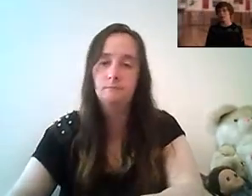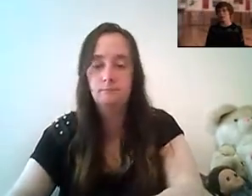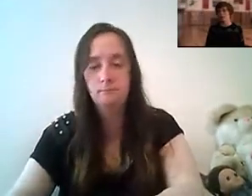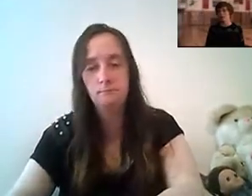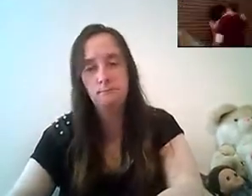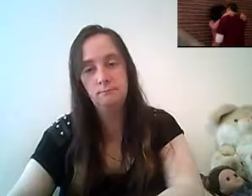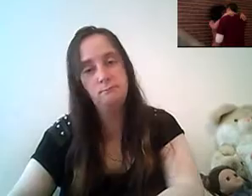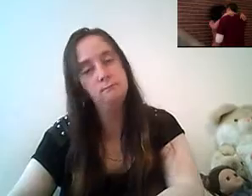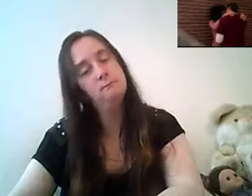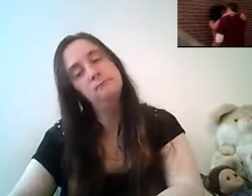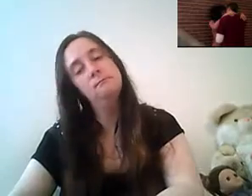dina